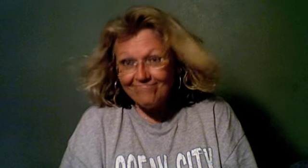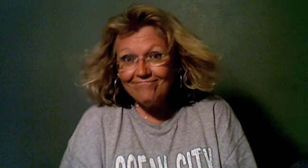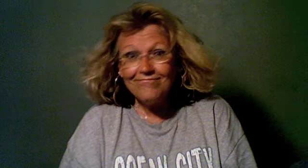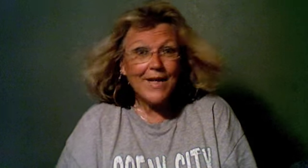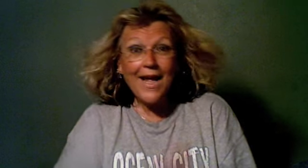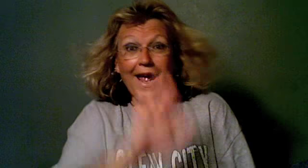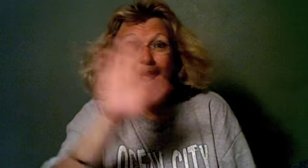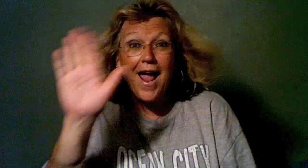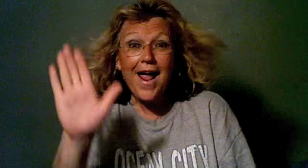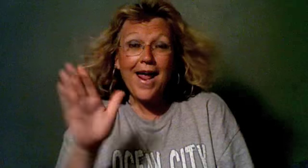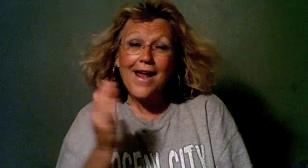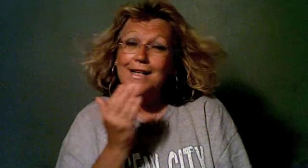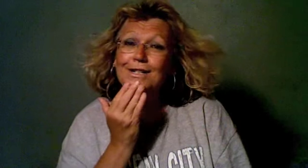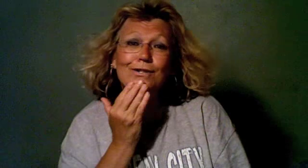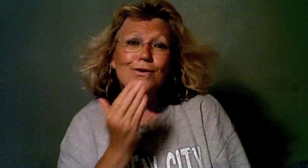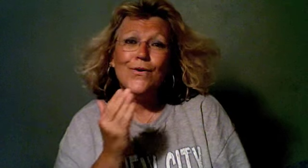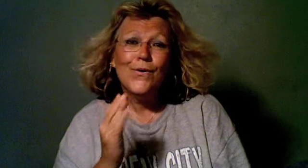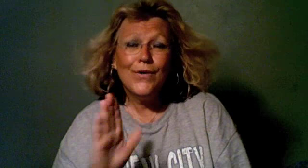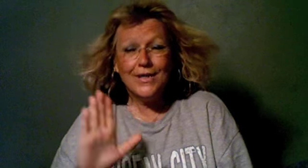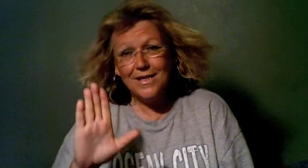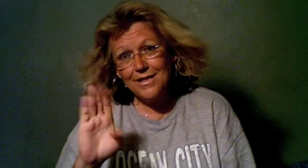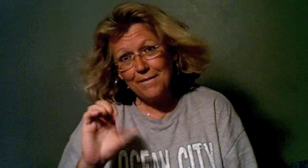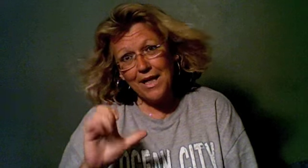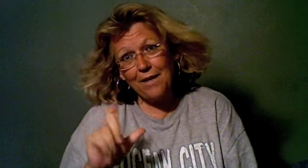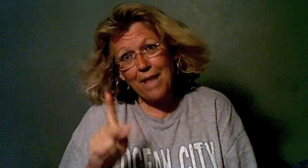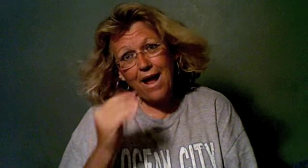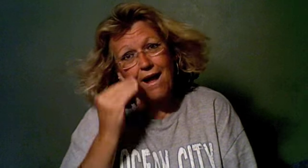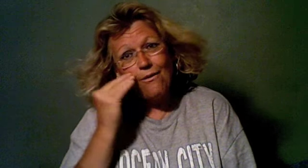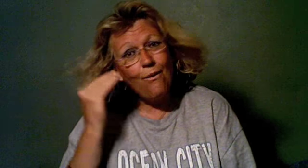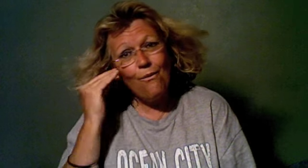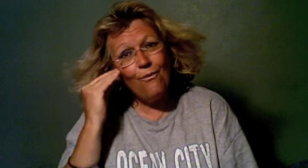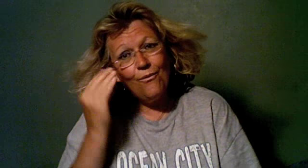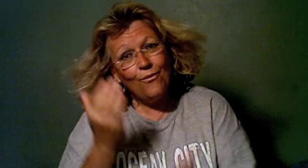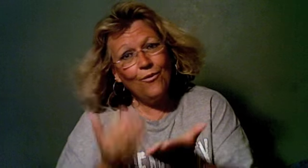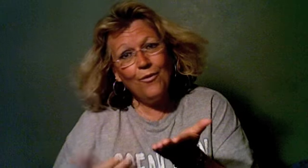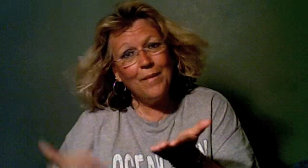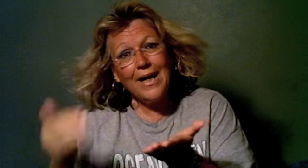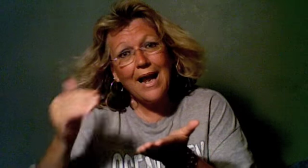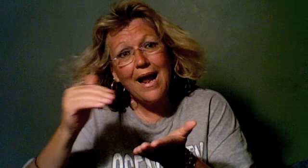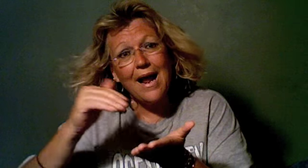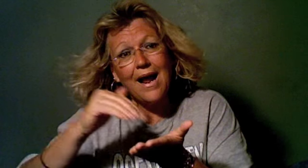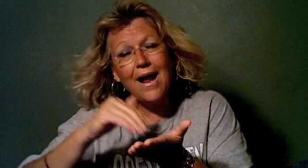Hey, it's good to be back home again.